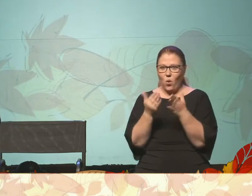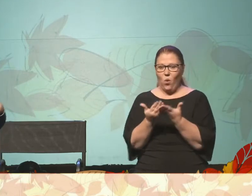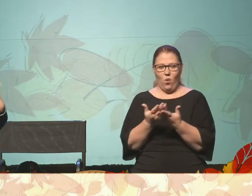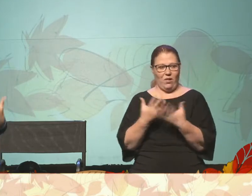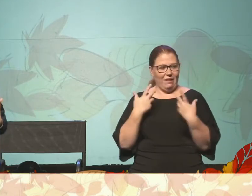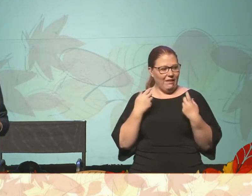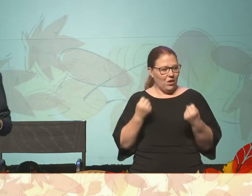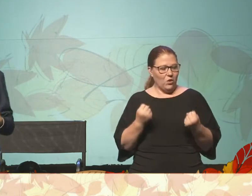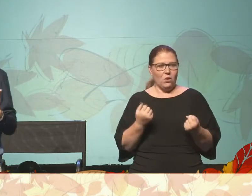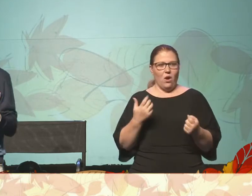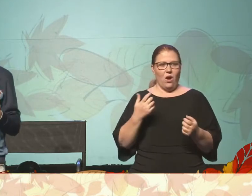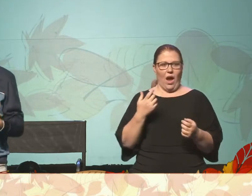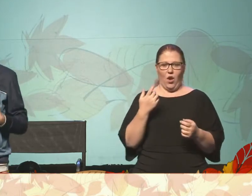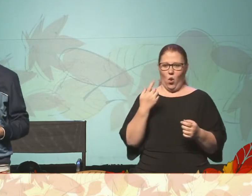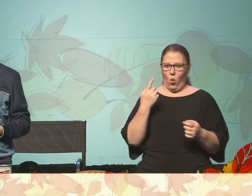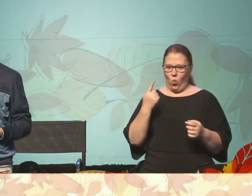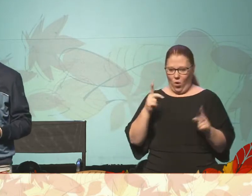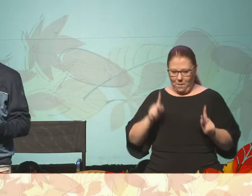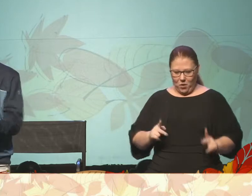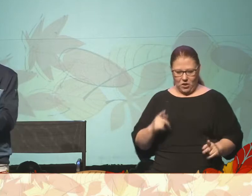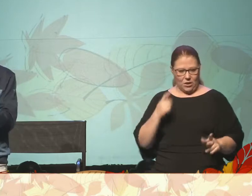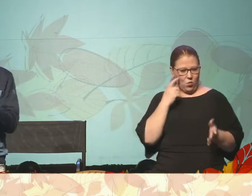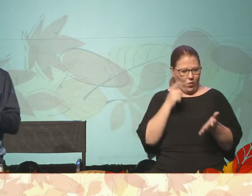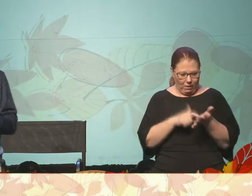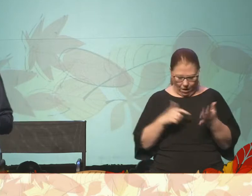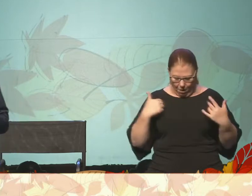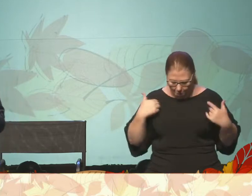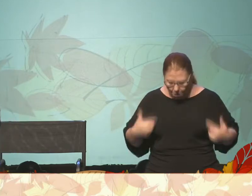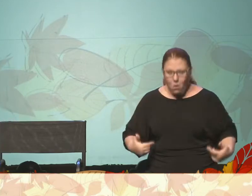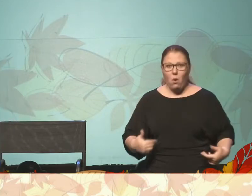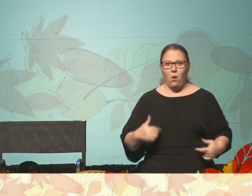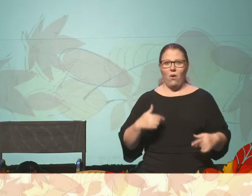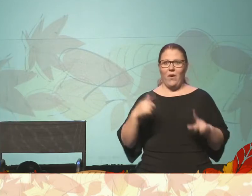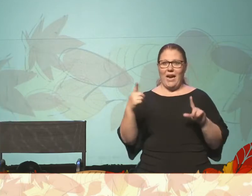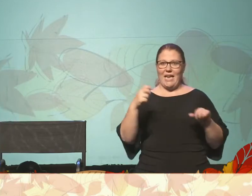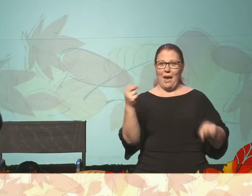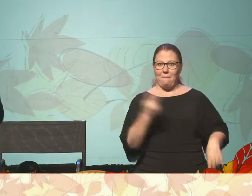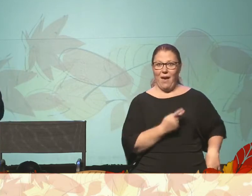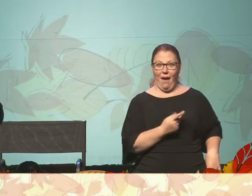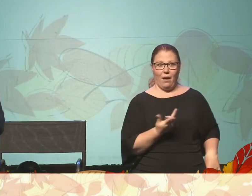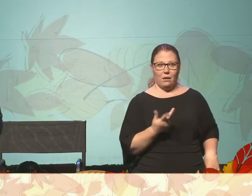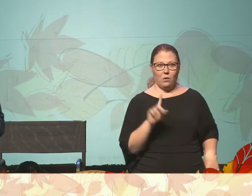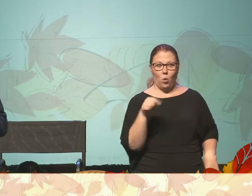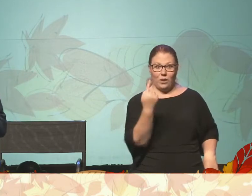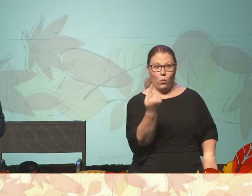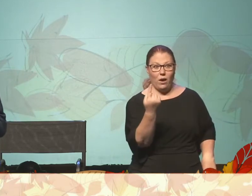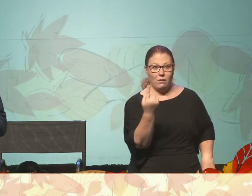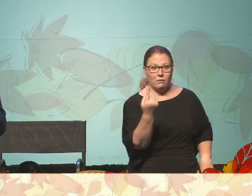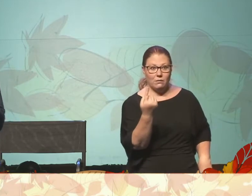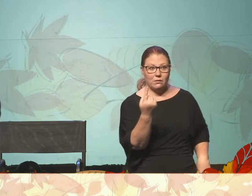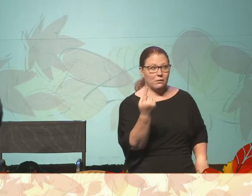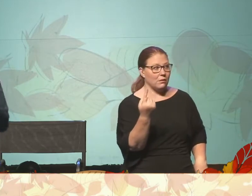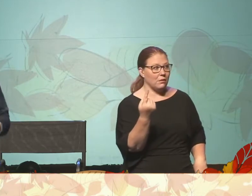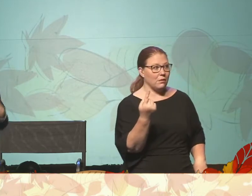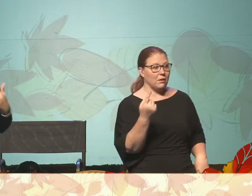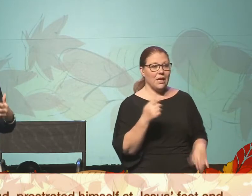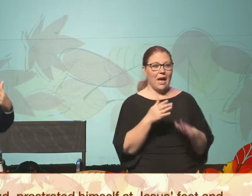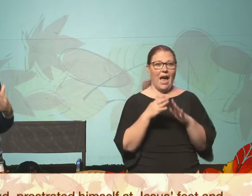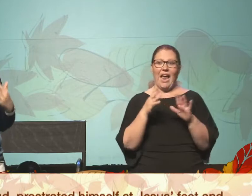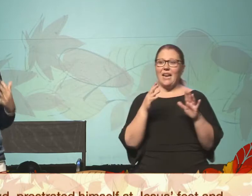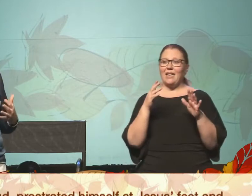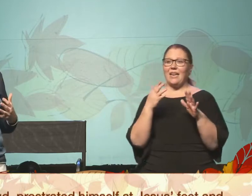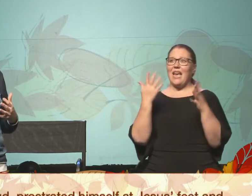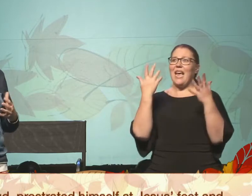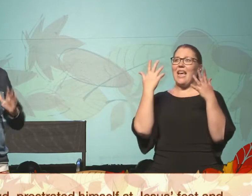them, realizing that he had been healed, came back. Only one. And it says that he praised